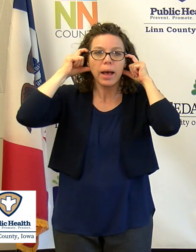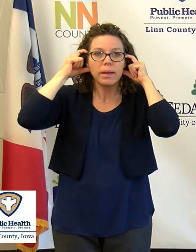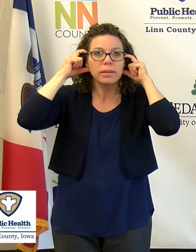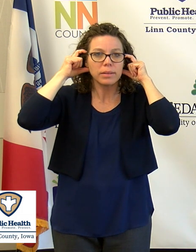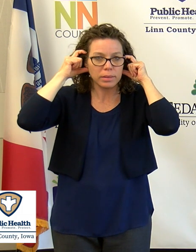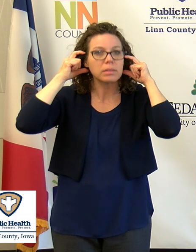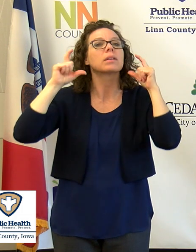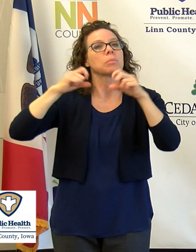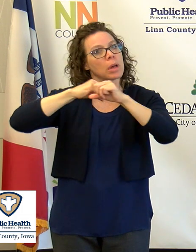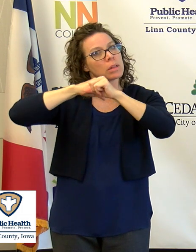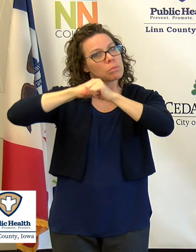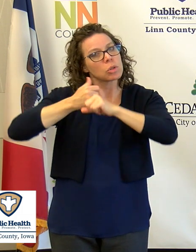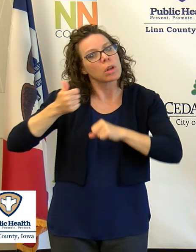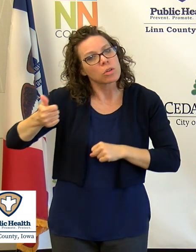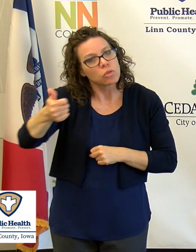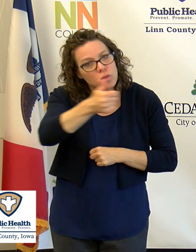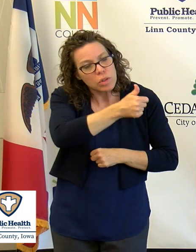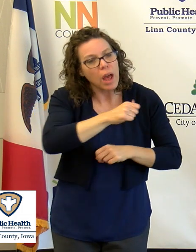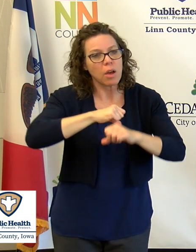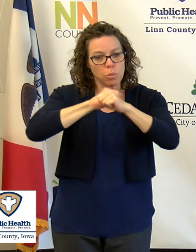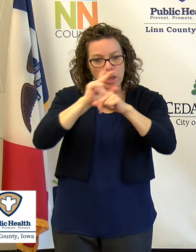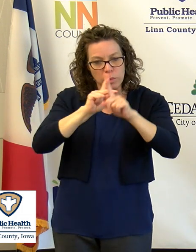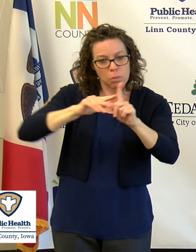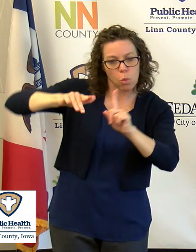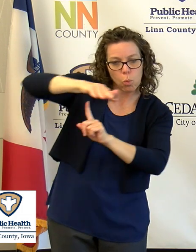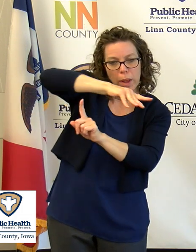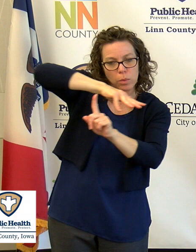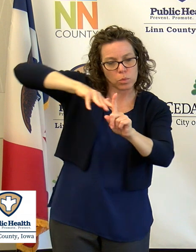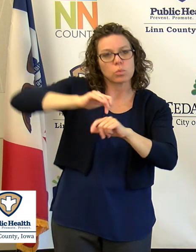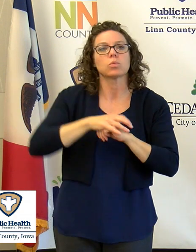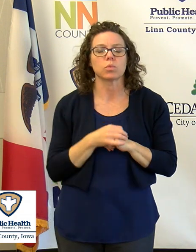to protect the people around you.